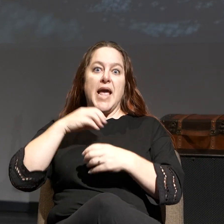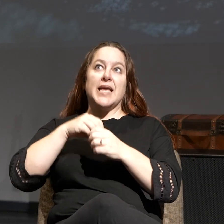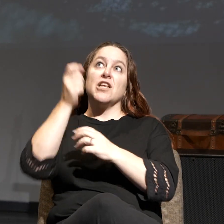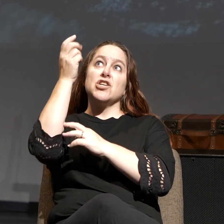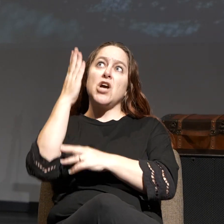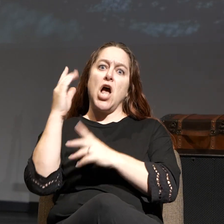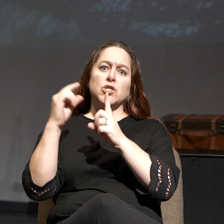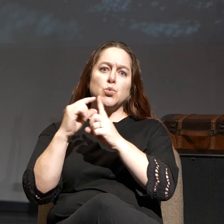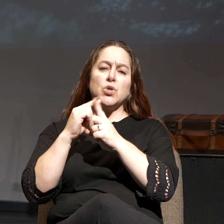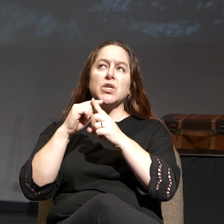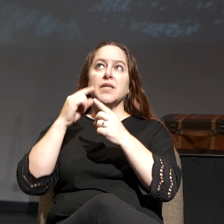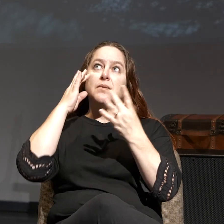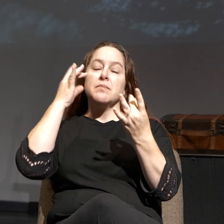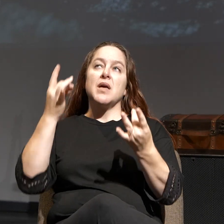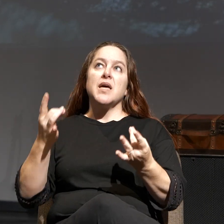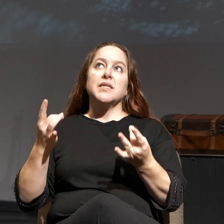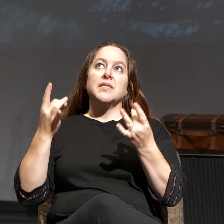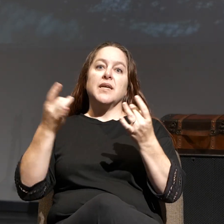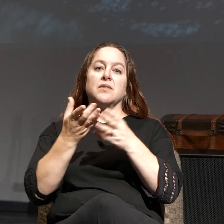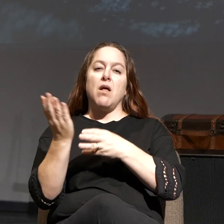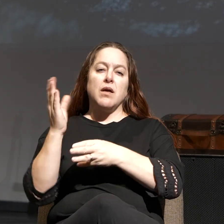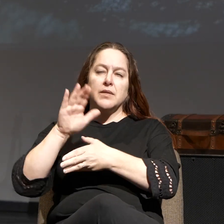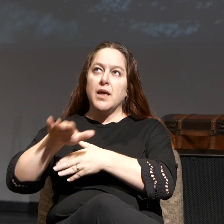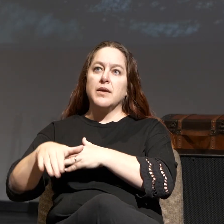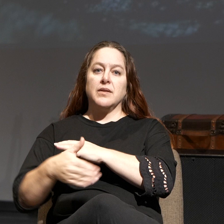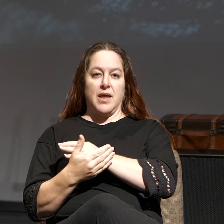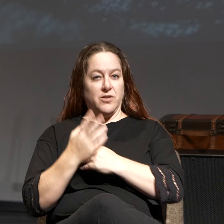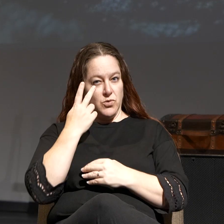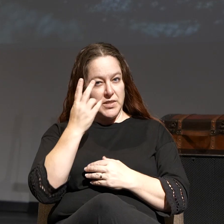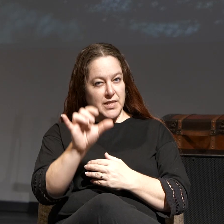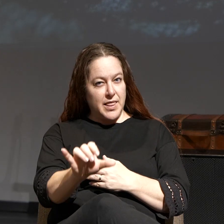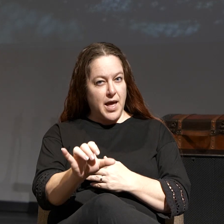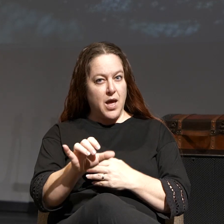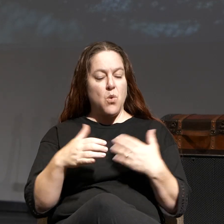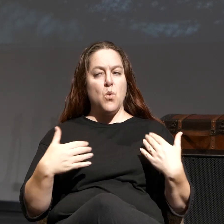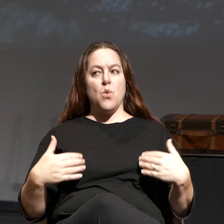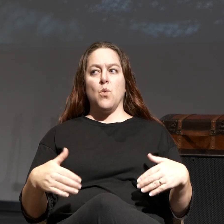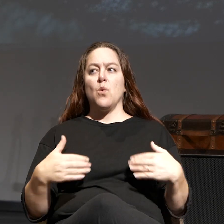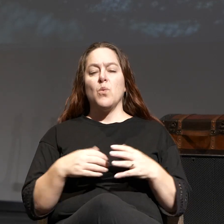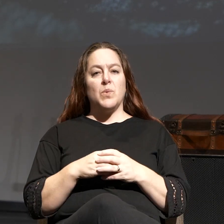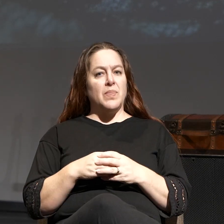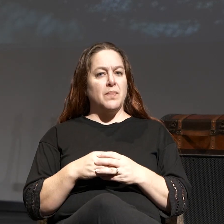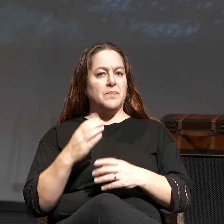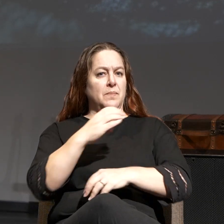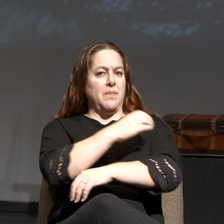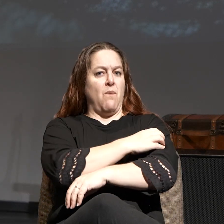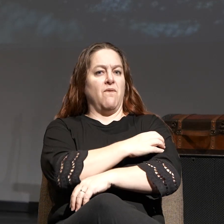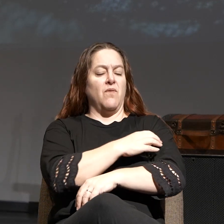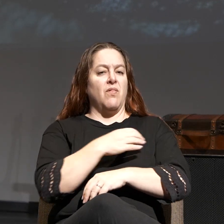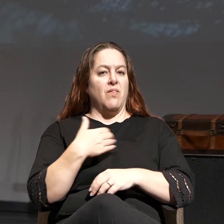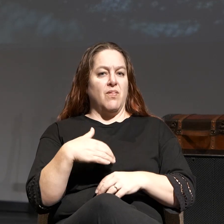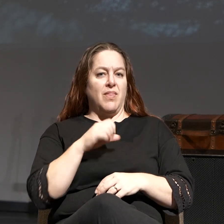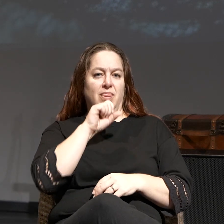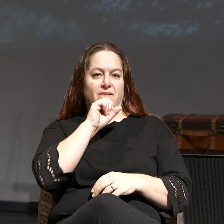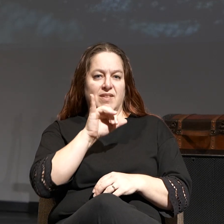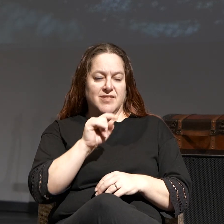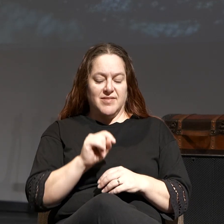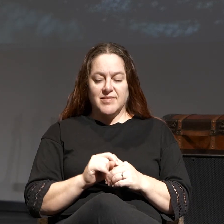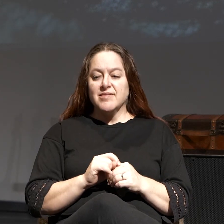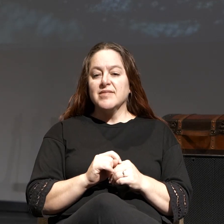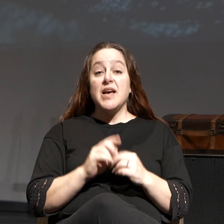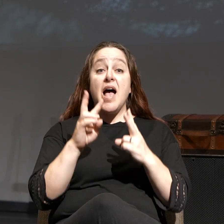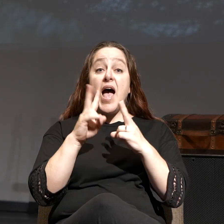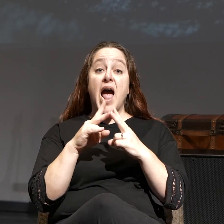meditates on it day and night. Do you see it there? It's pretty powerful. I love it. So, I'm either being